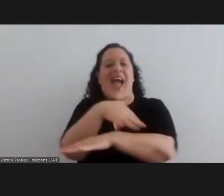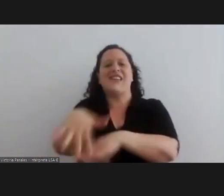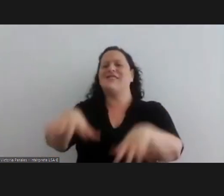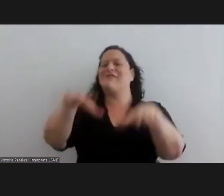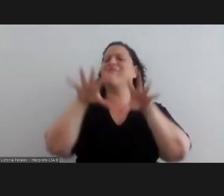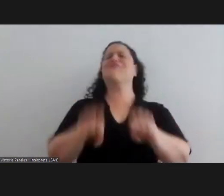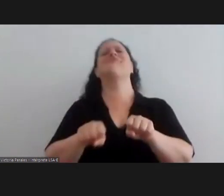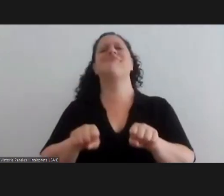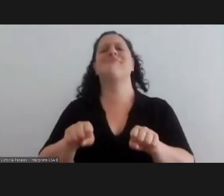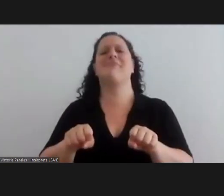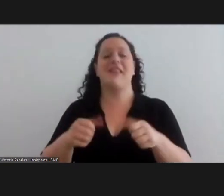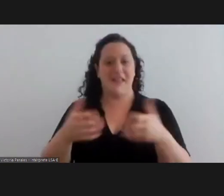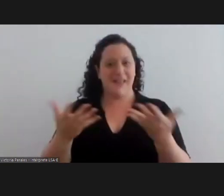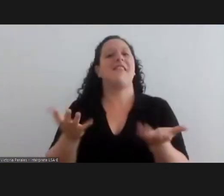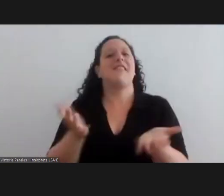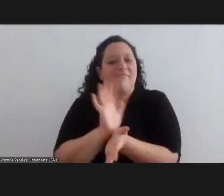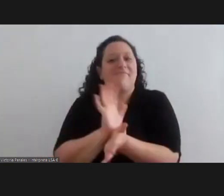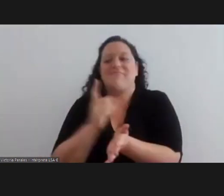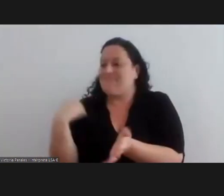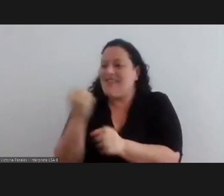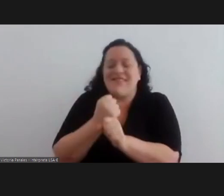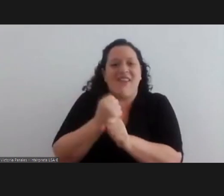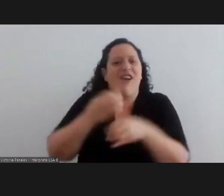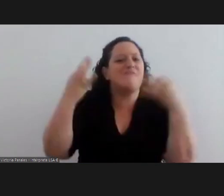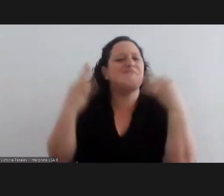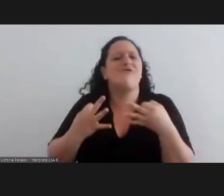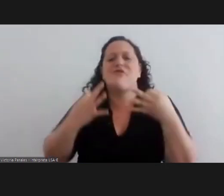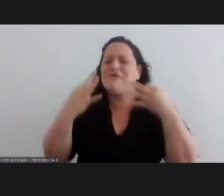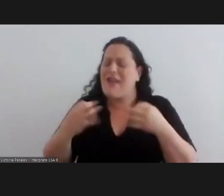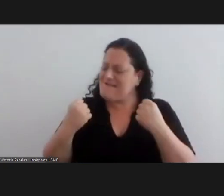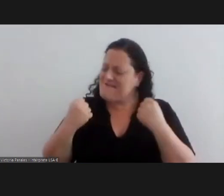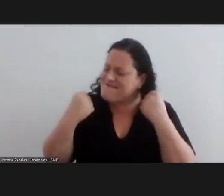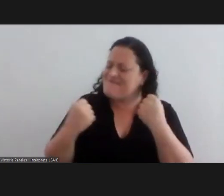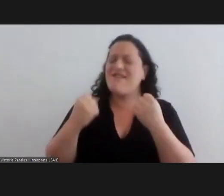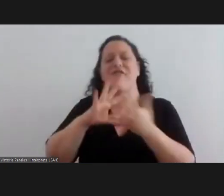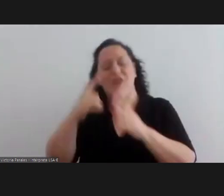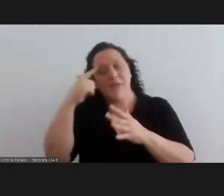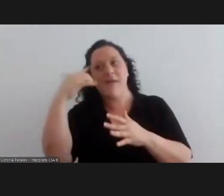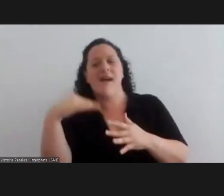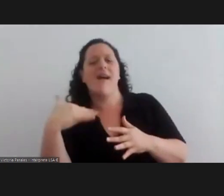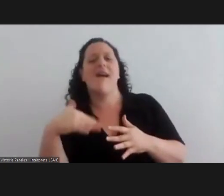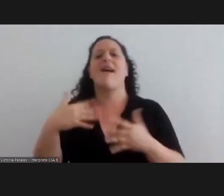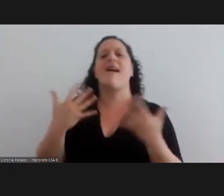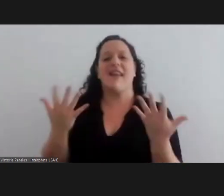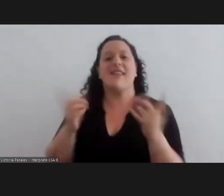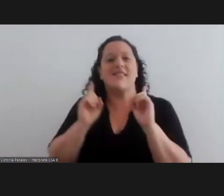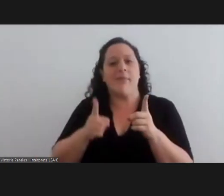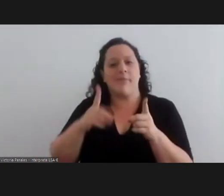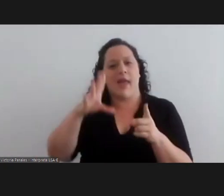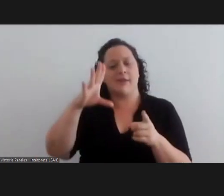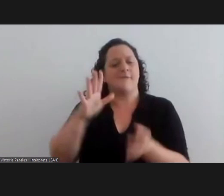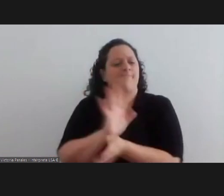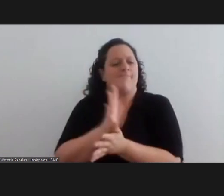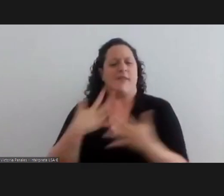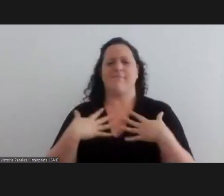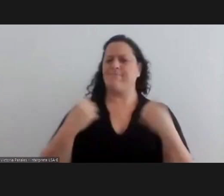gained our space in the streets we have done our work well with much effort much intelligence and also